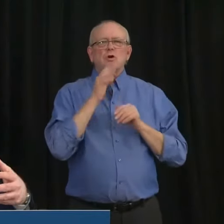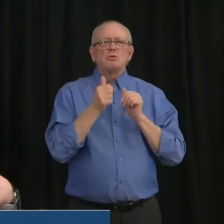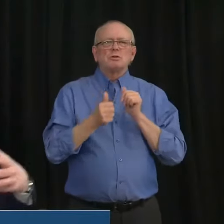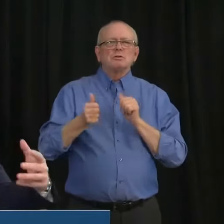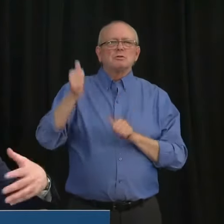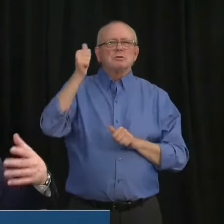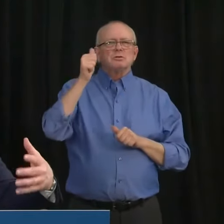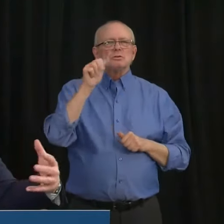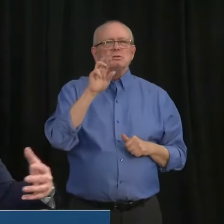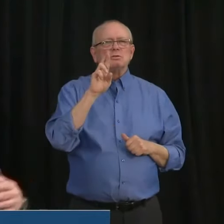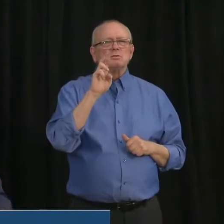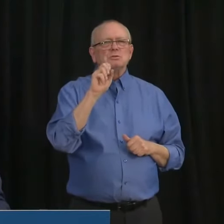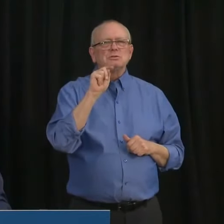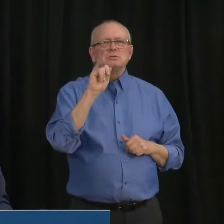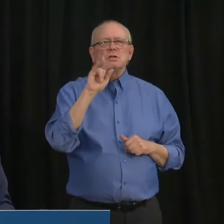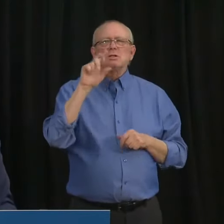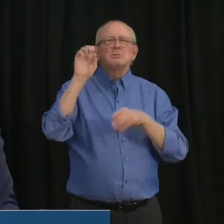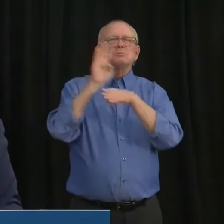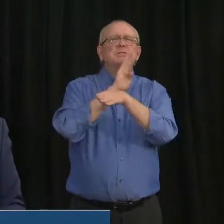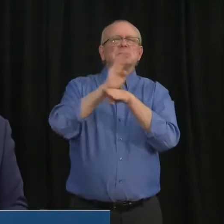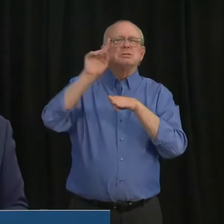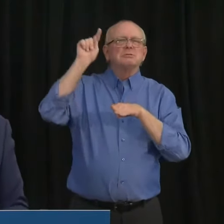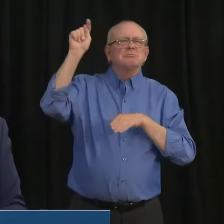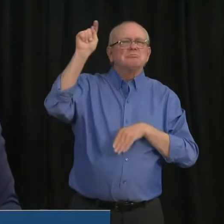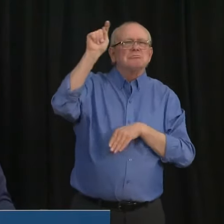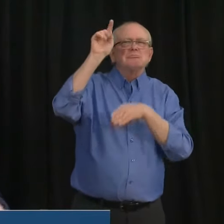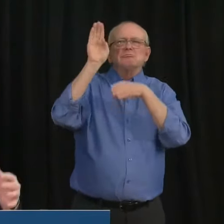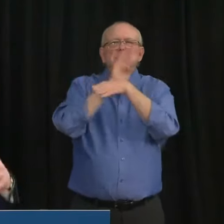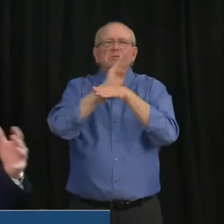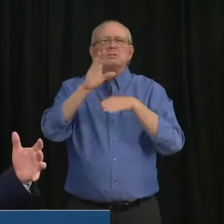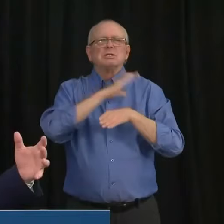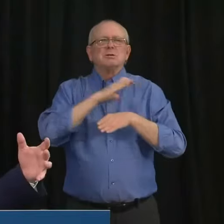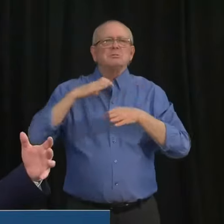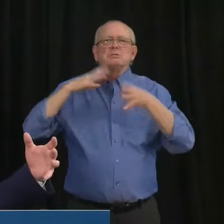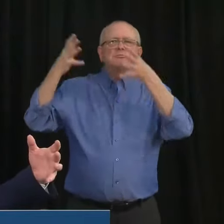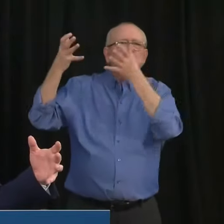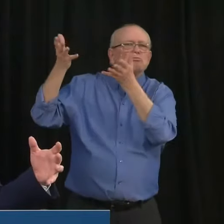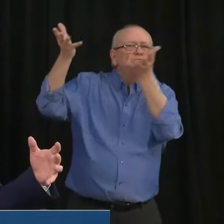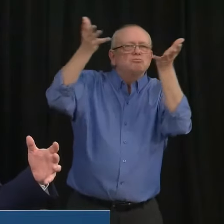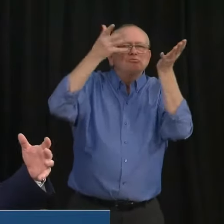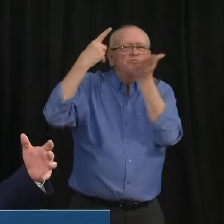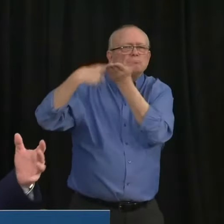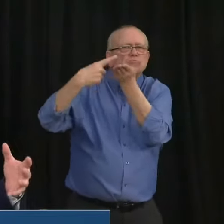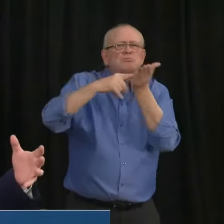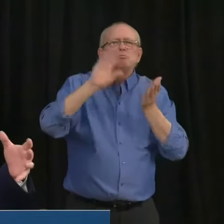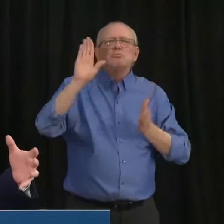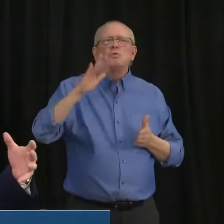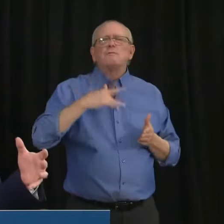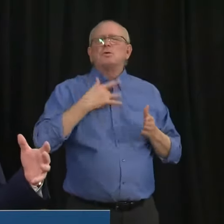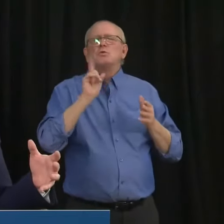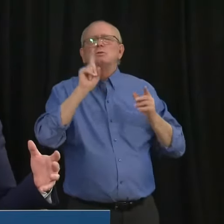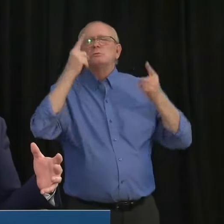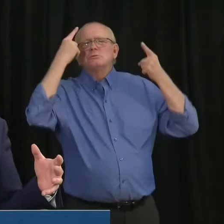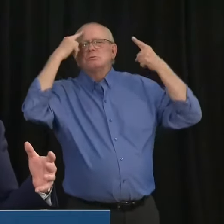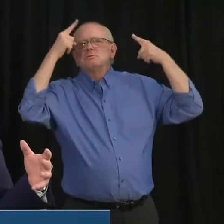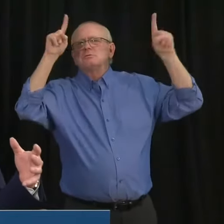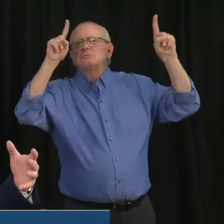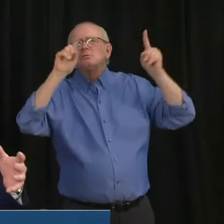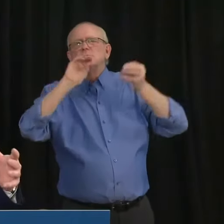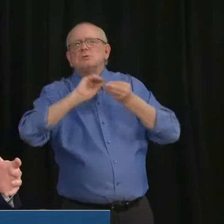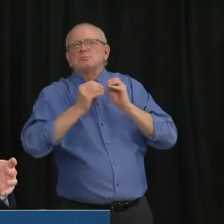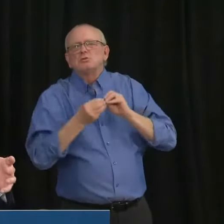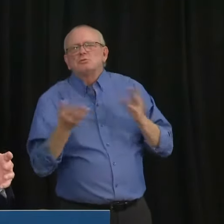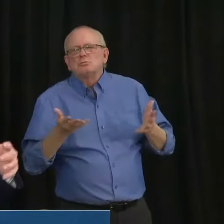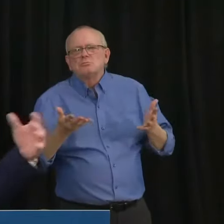some of the, uh, you know, different, different retail companies to see what would be an, uh, an effective number. Because one thing we didn't want was the